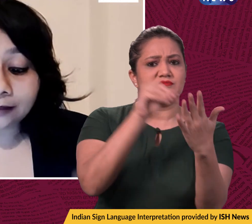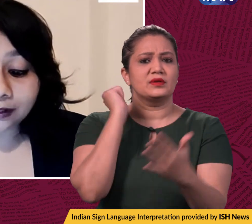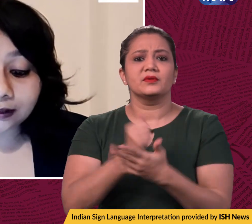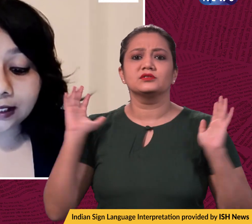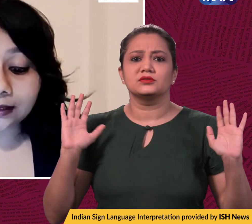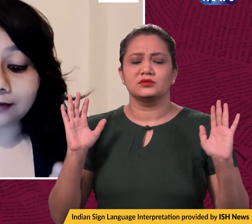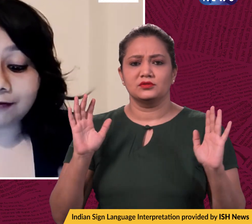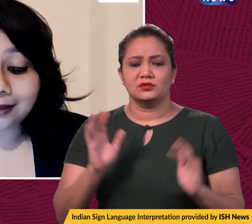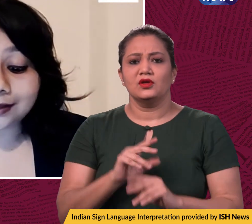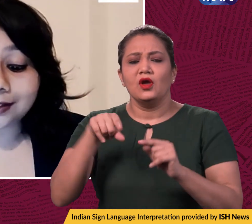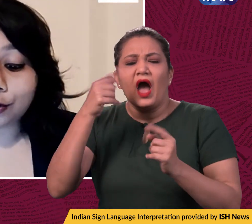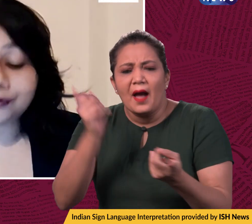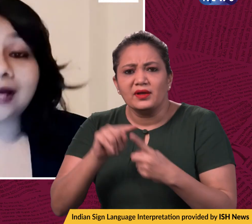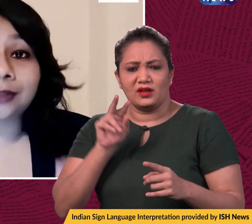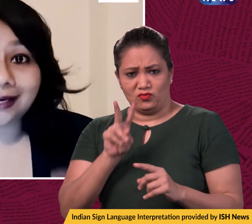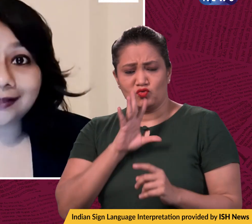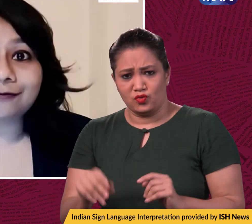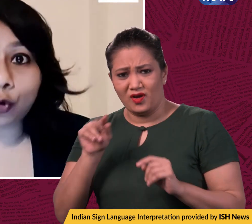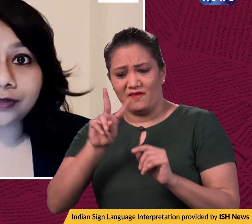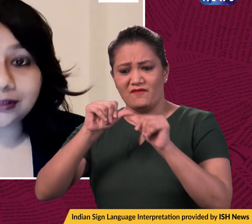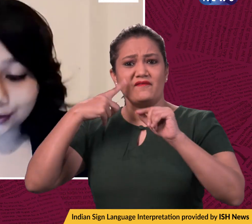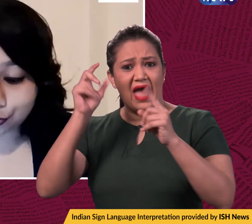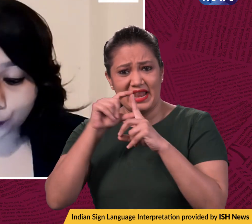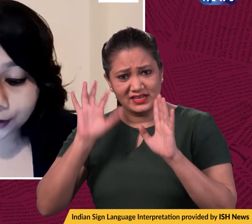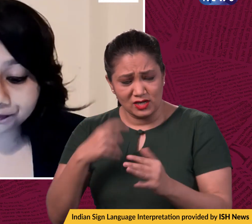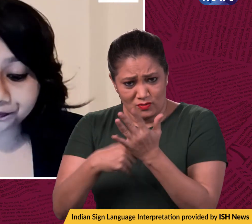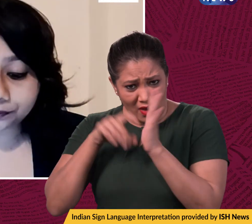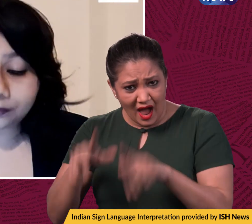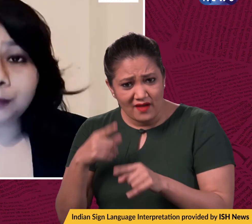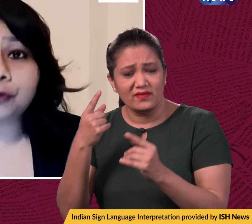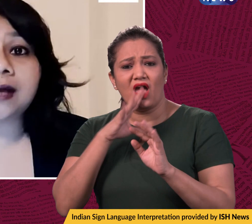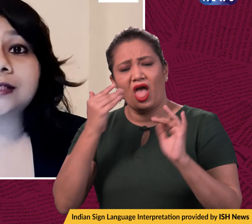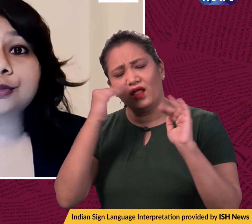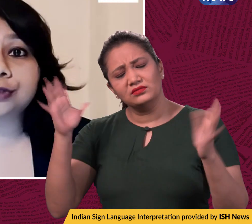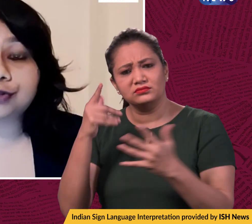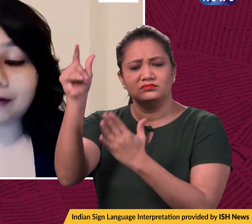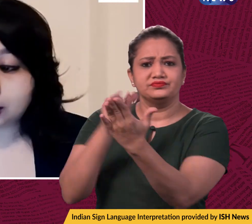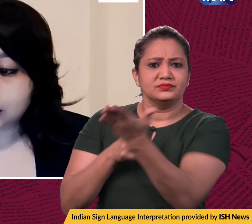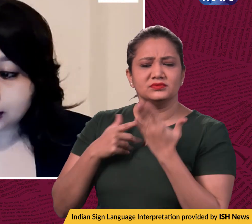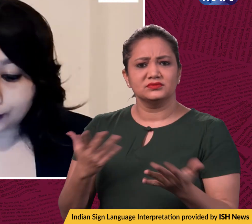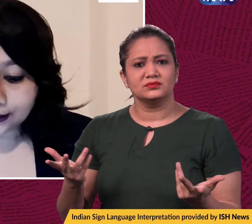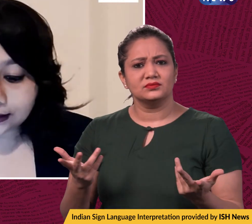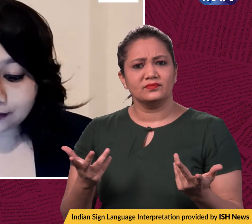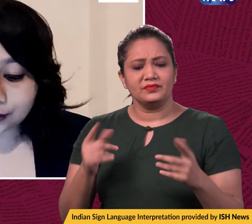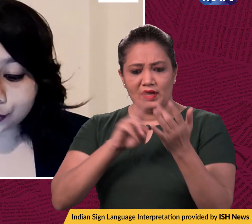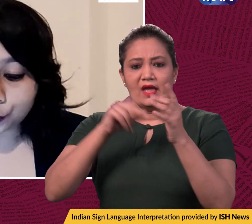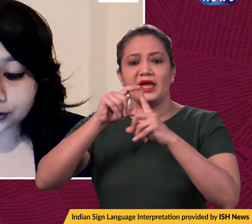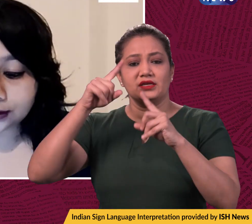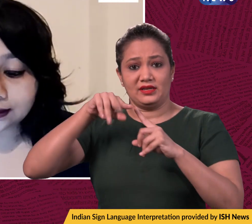investigate the validity of that negative COVID test report provided to the traveler. Now, NDTV has reported that the